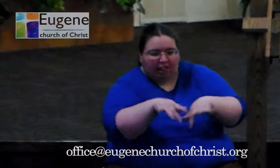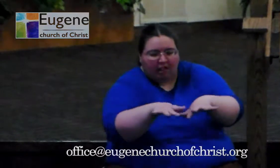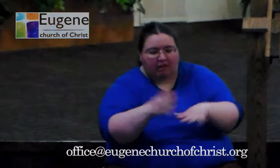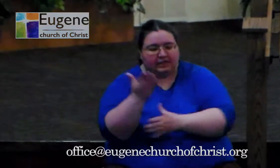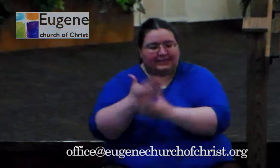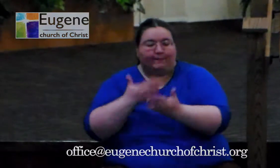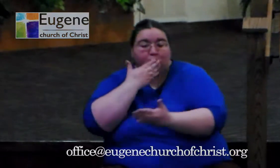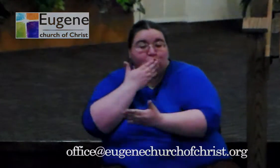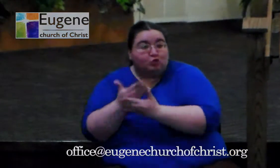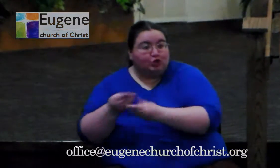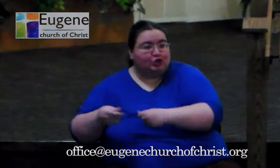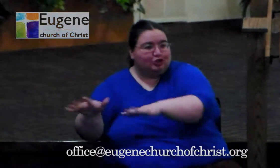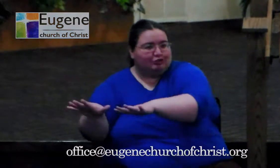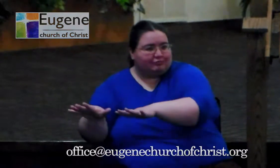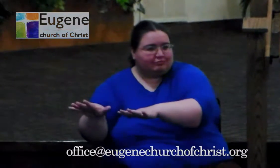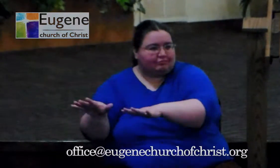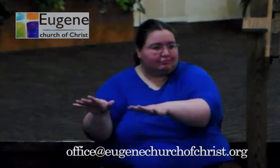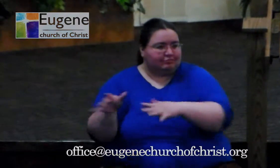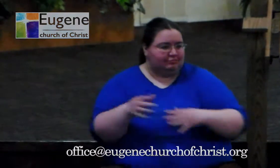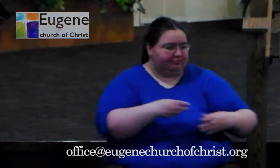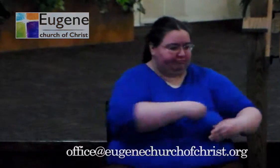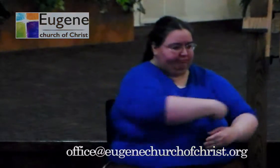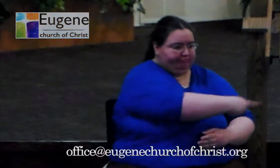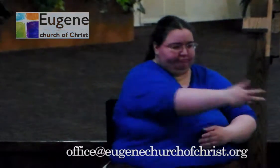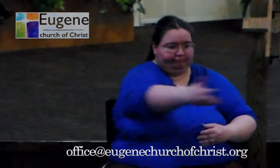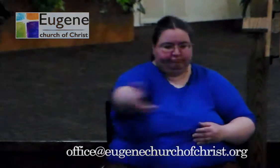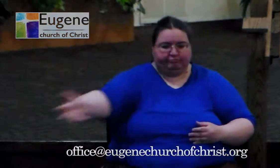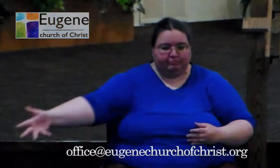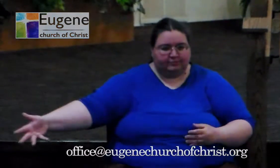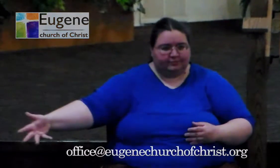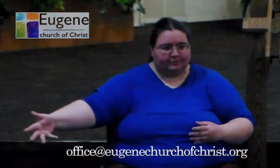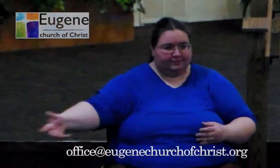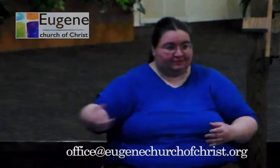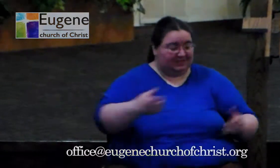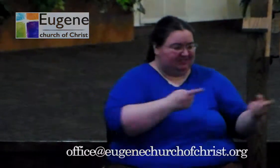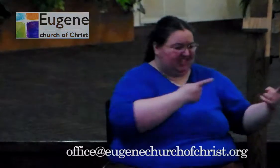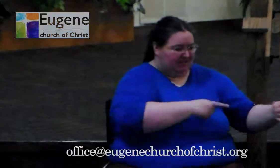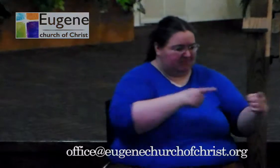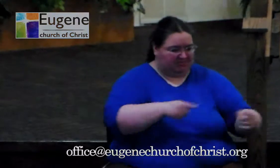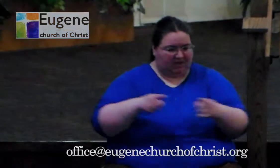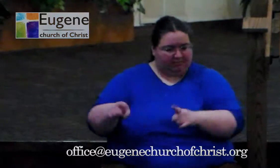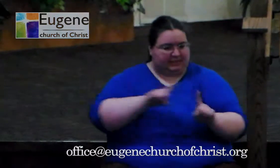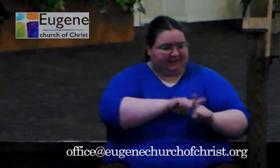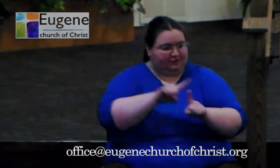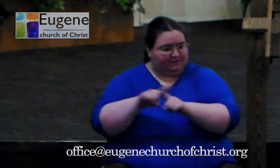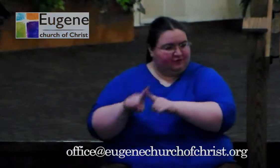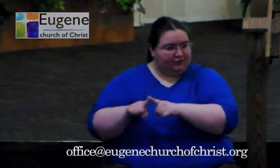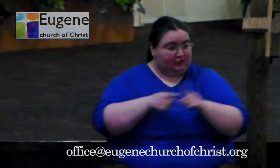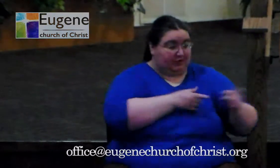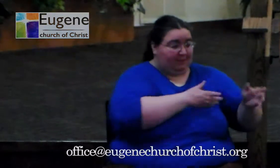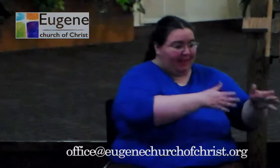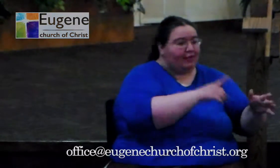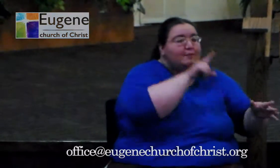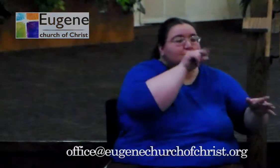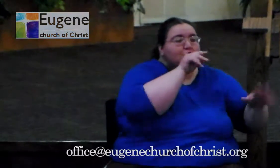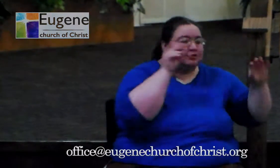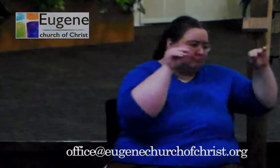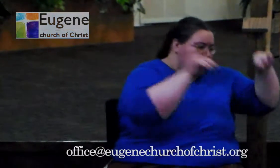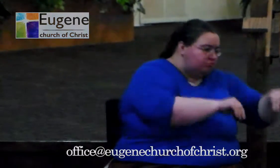And the end result of each of the scattering of seeds is different. The stuff that falls on the path, the birds come in, and they take it, and they take it away. The stuff that falls on the